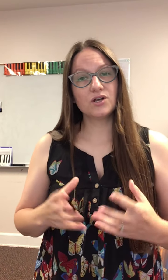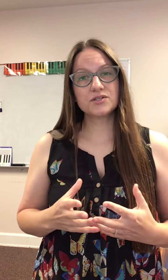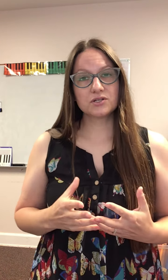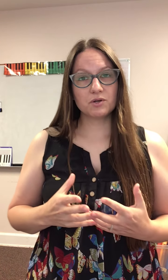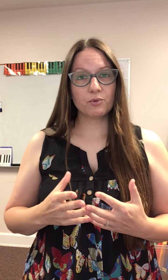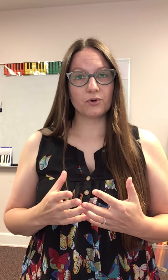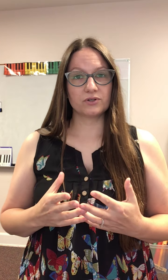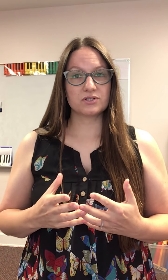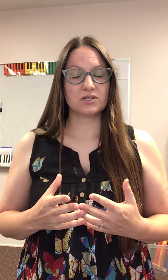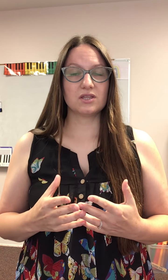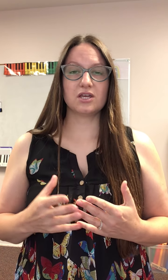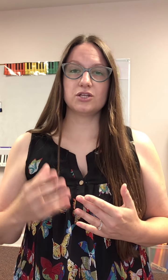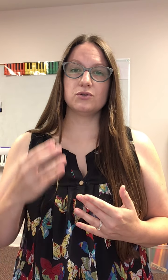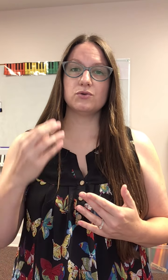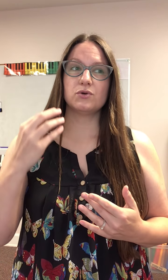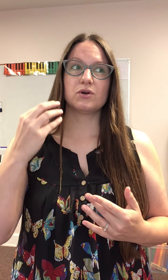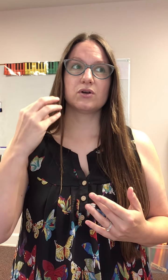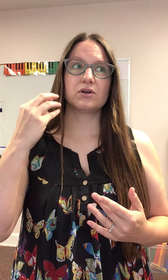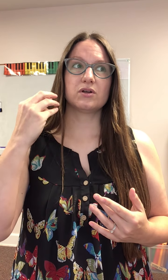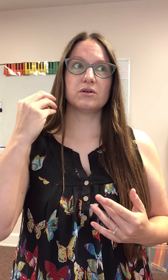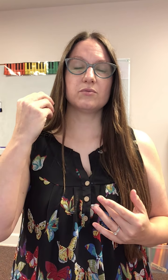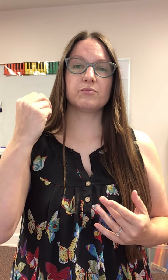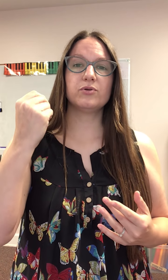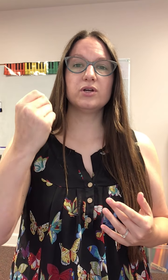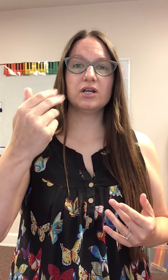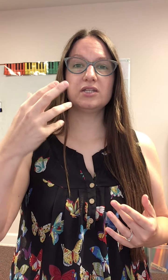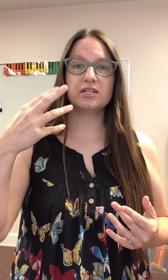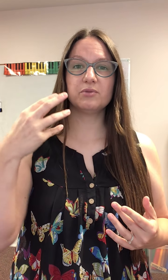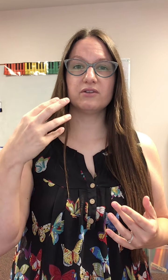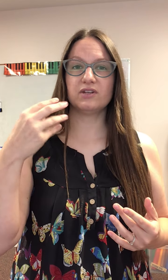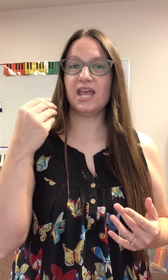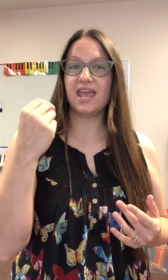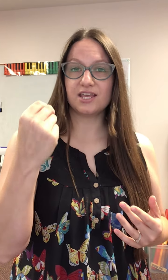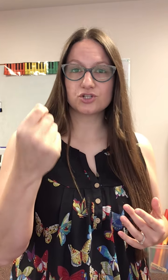also important that you put a little bit of an H